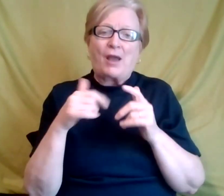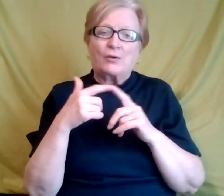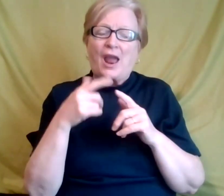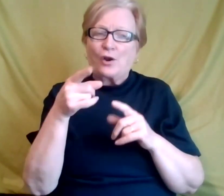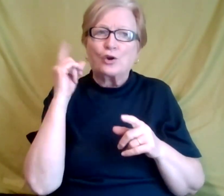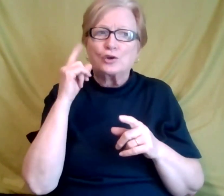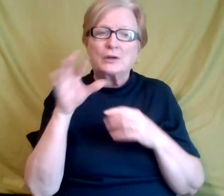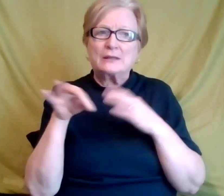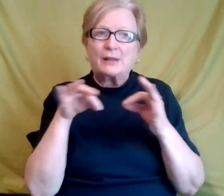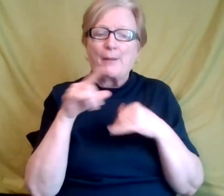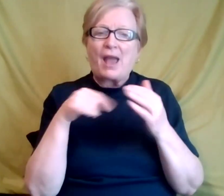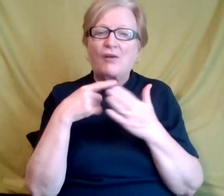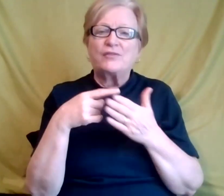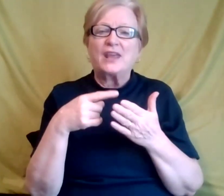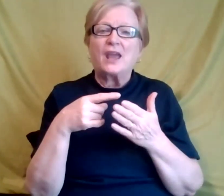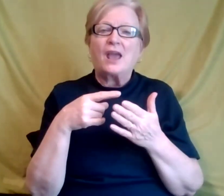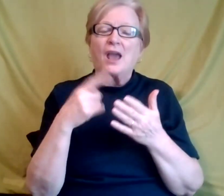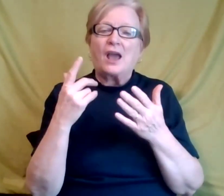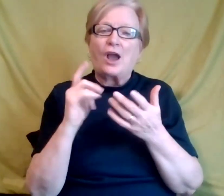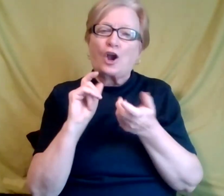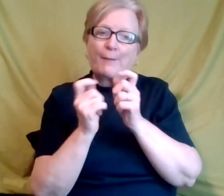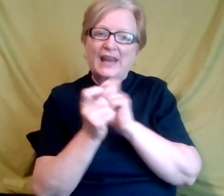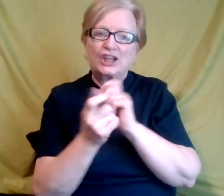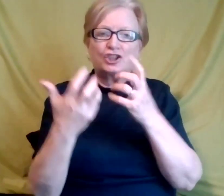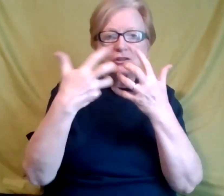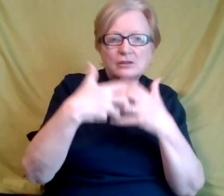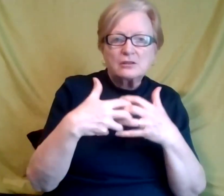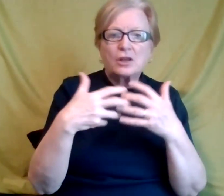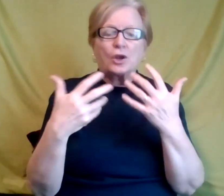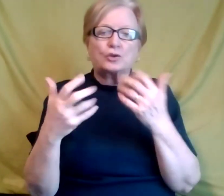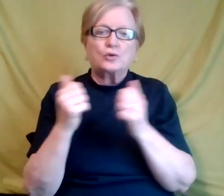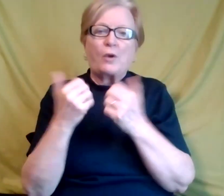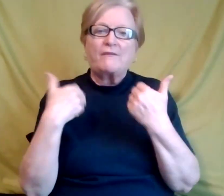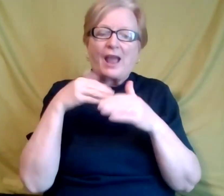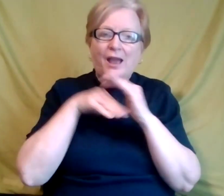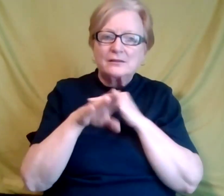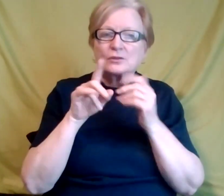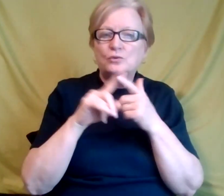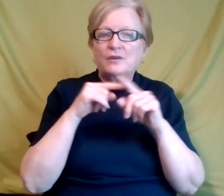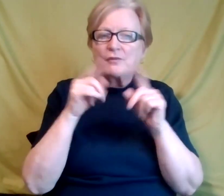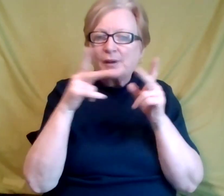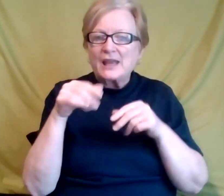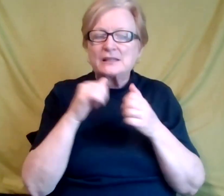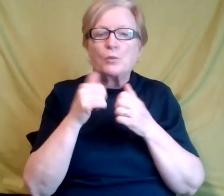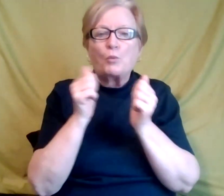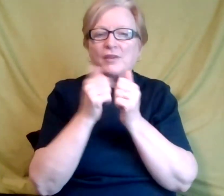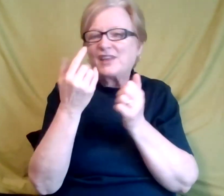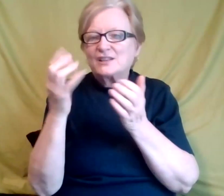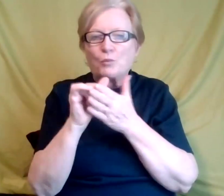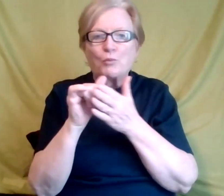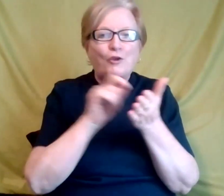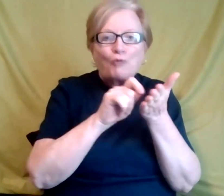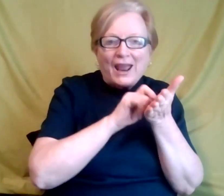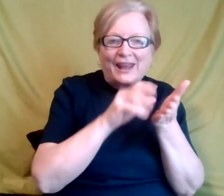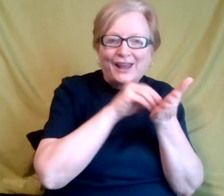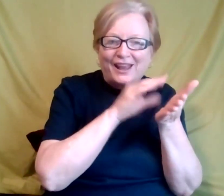talk a lot about the accommodations process and, you know, having access to different things like things in writing and being able to